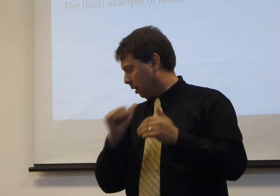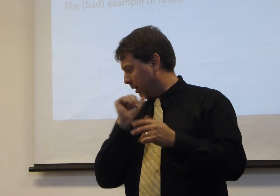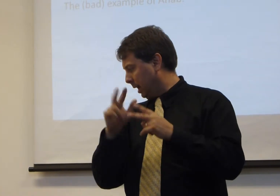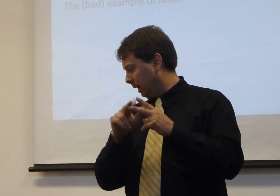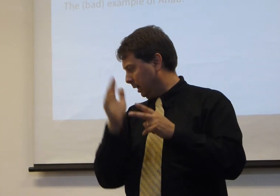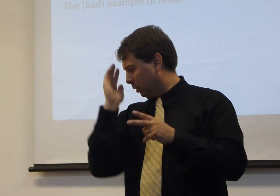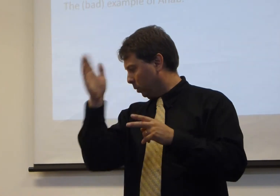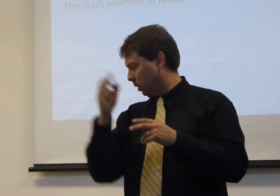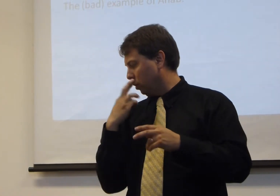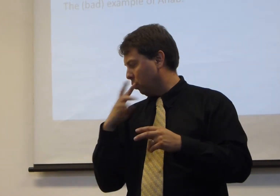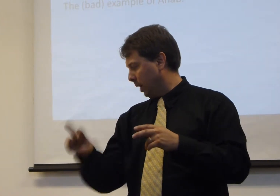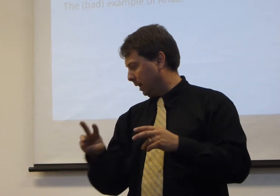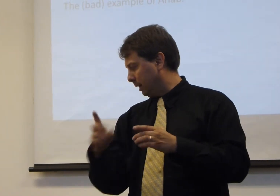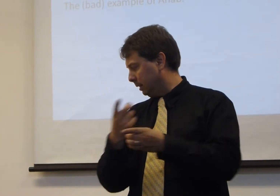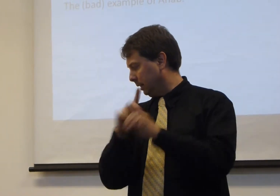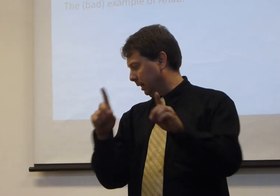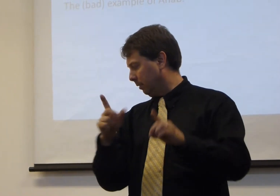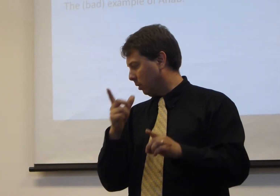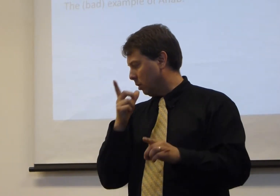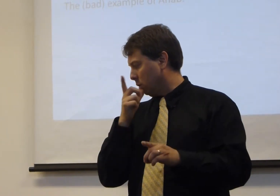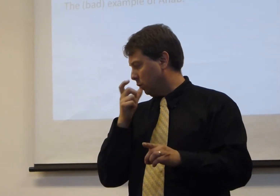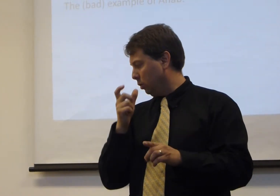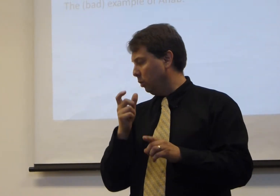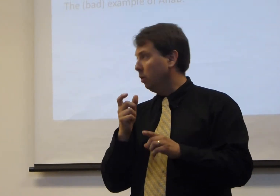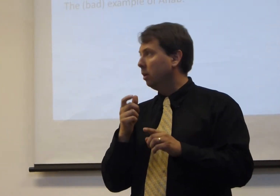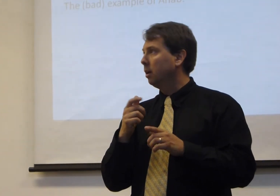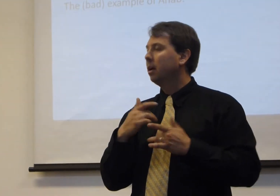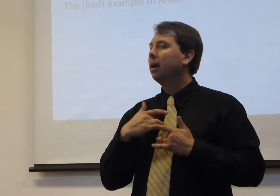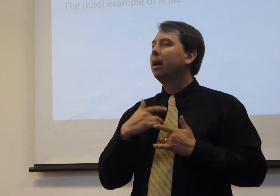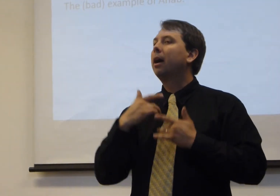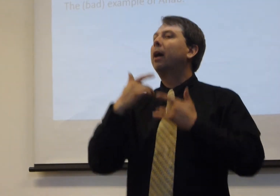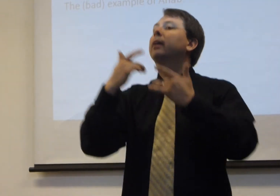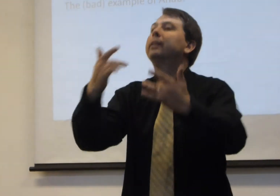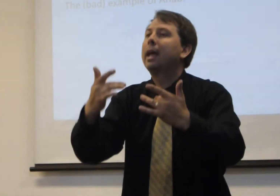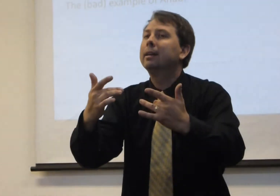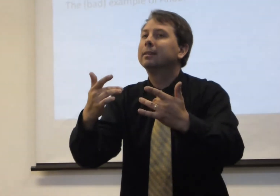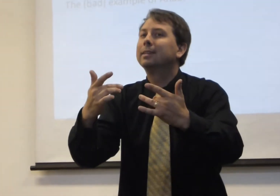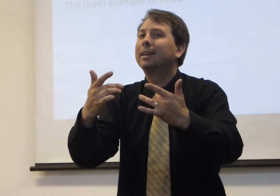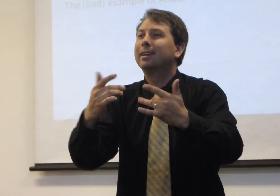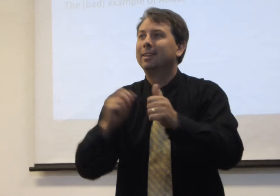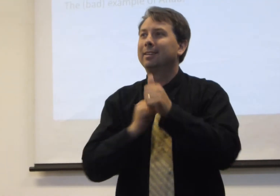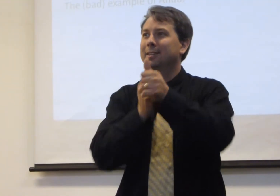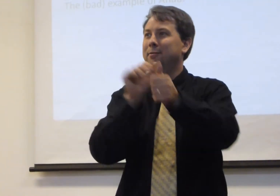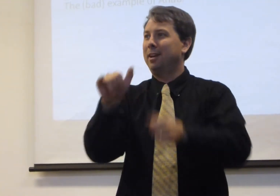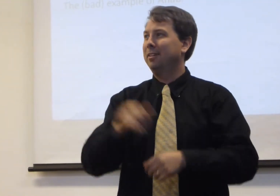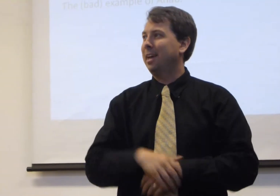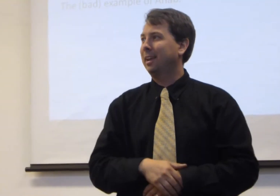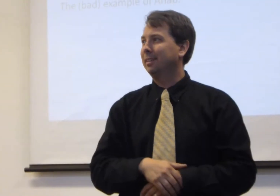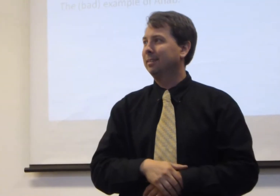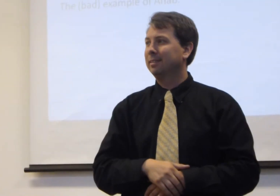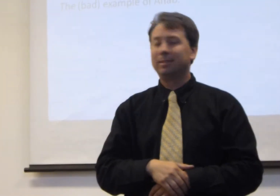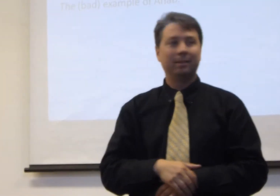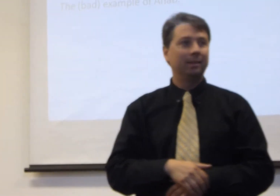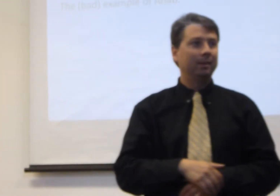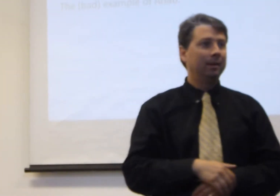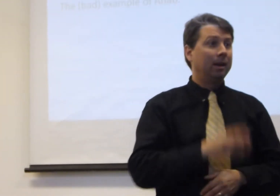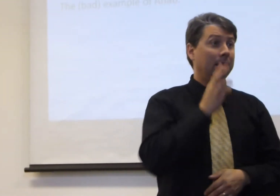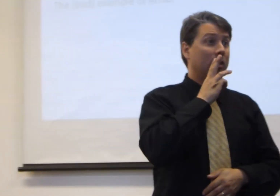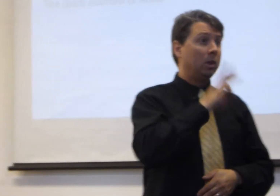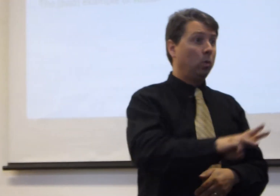Not either will wickedly deliver who pennies the bonder. The